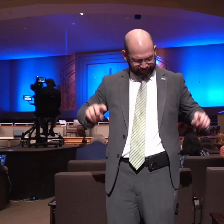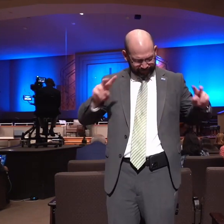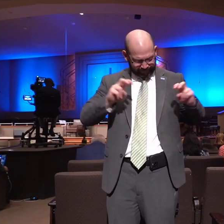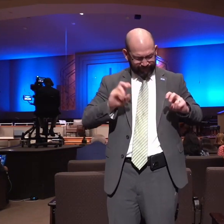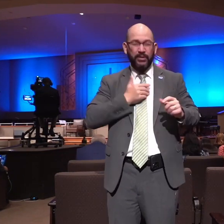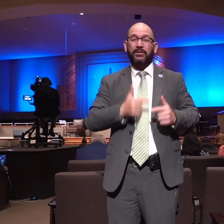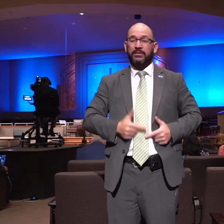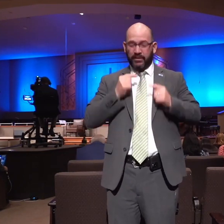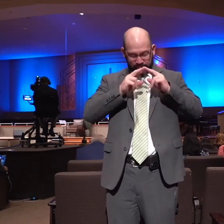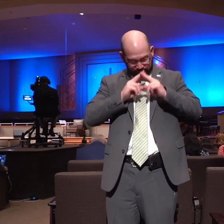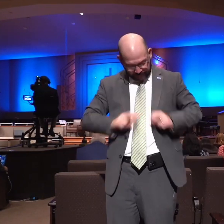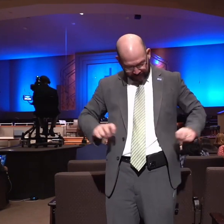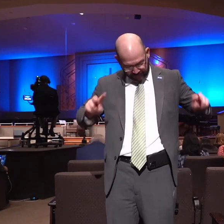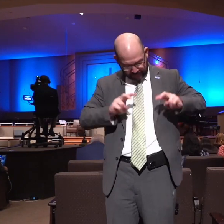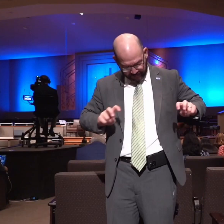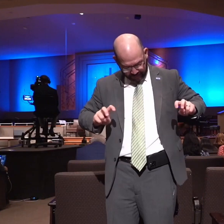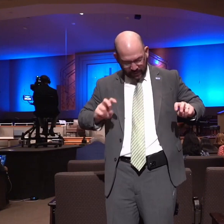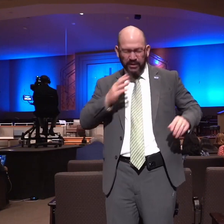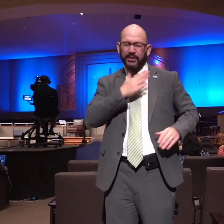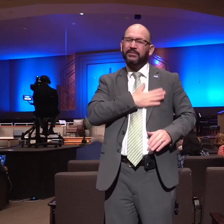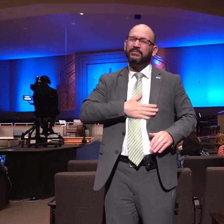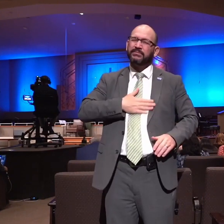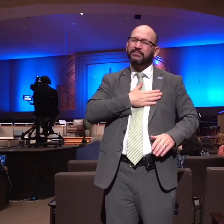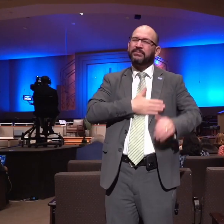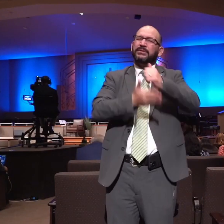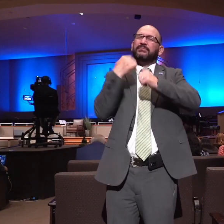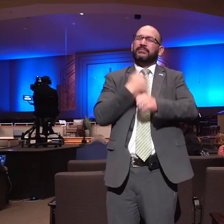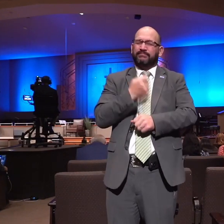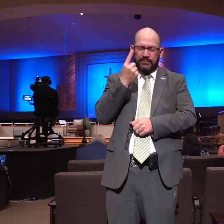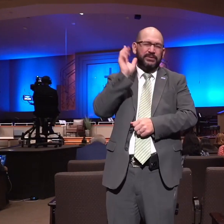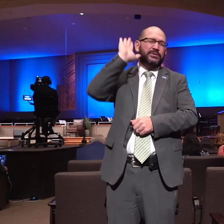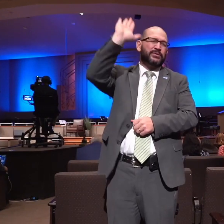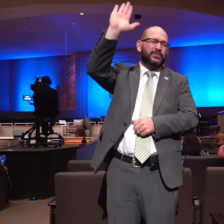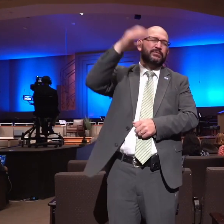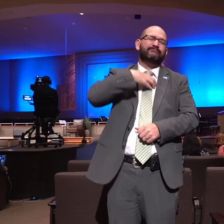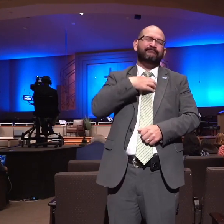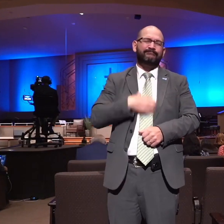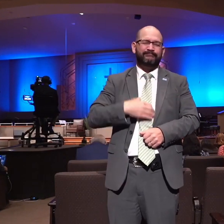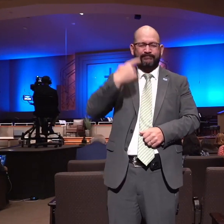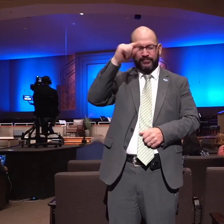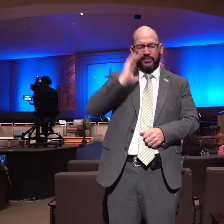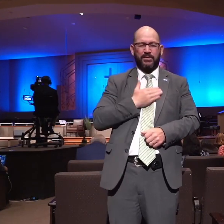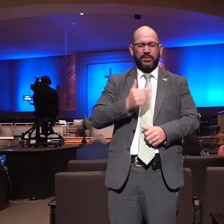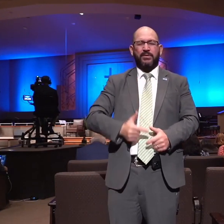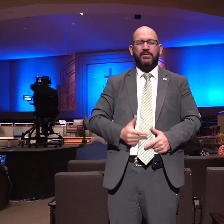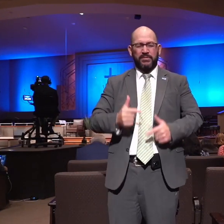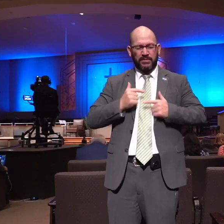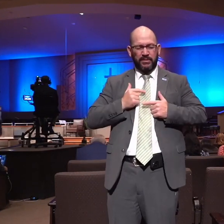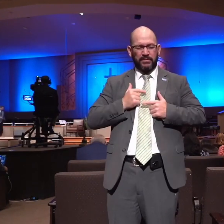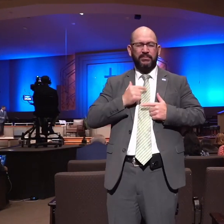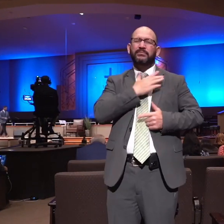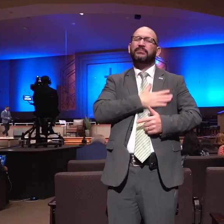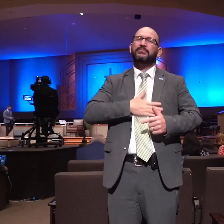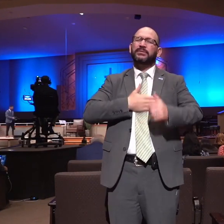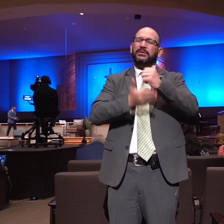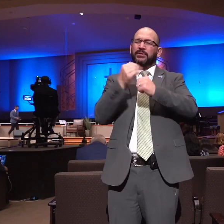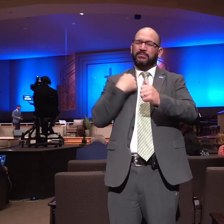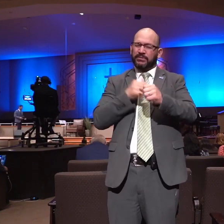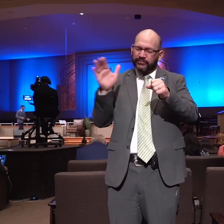may we understand what the will of god is and may we fulfill it may we finish our course with